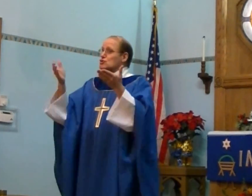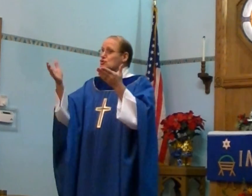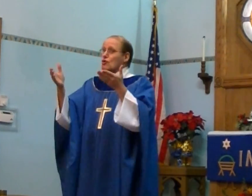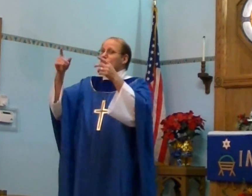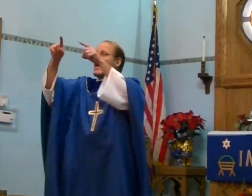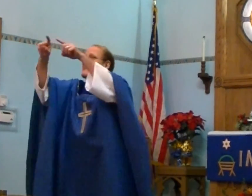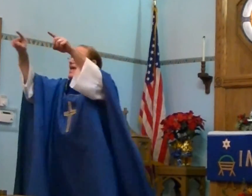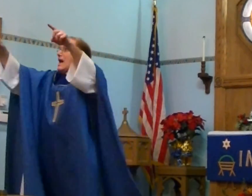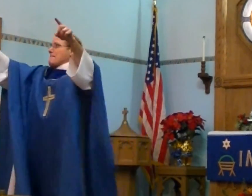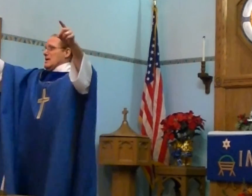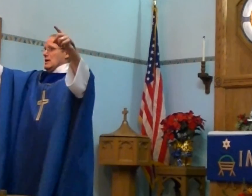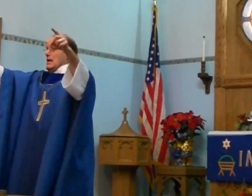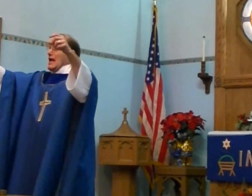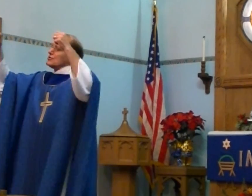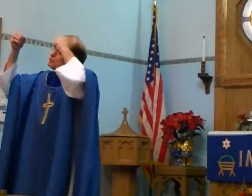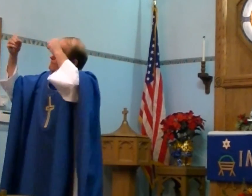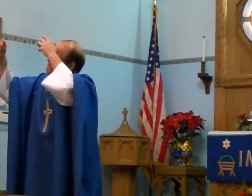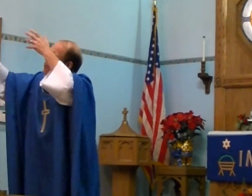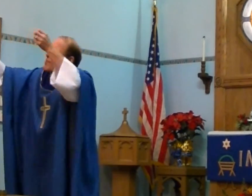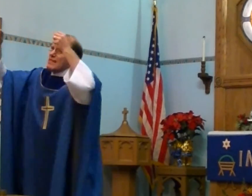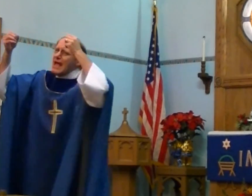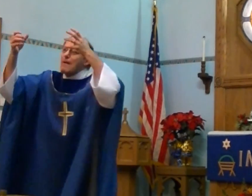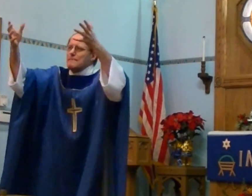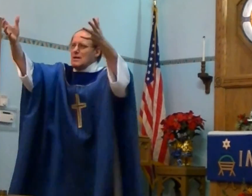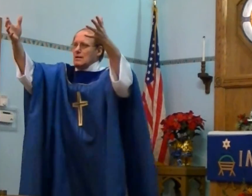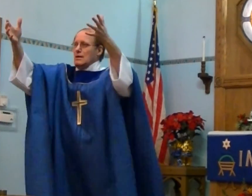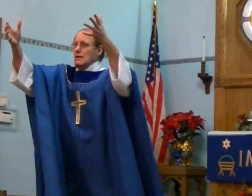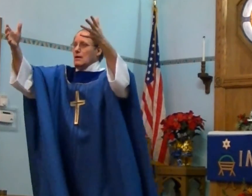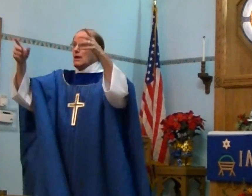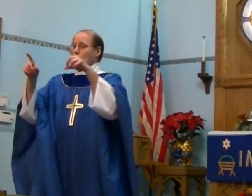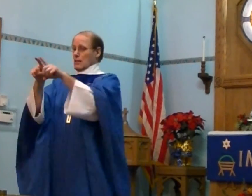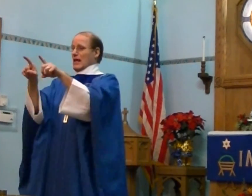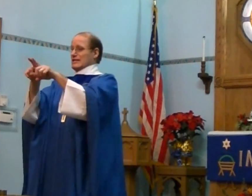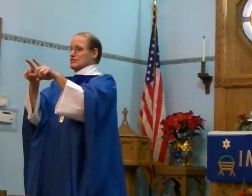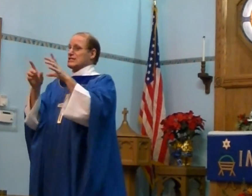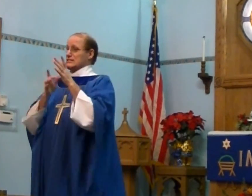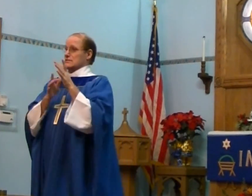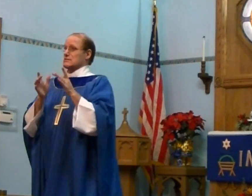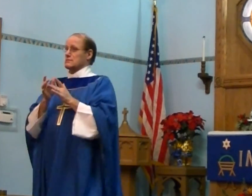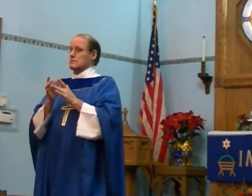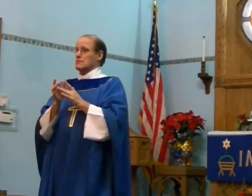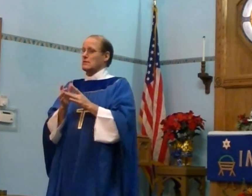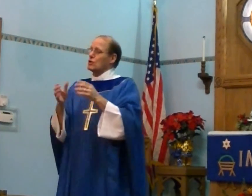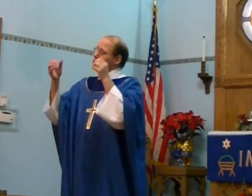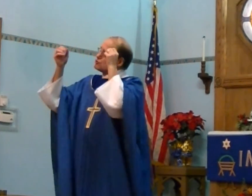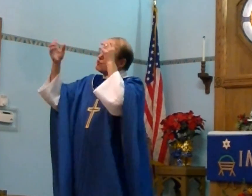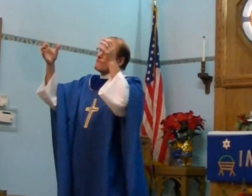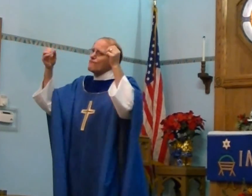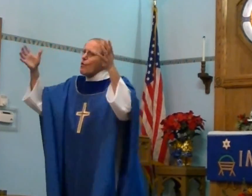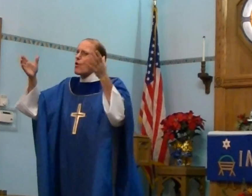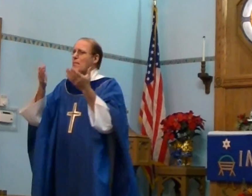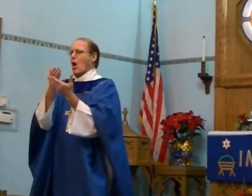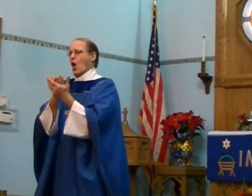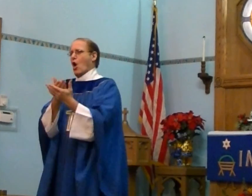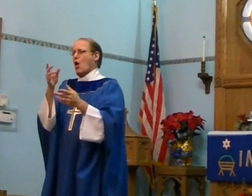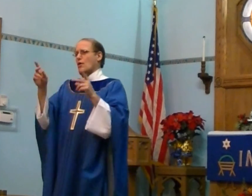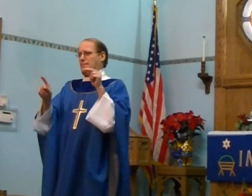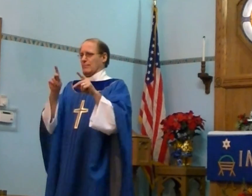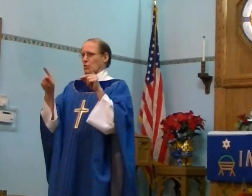serve them and to inform them like Jesus to inform all people